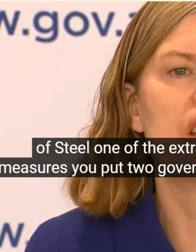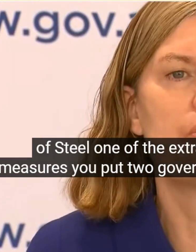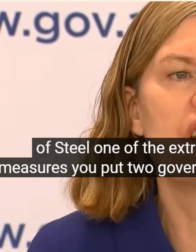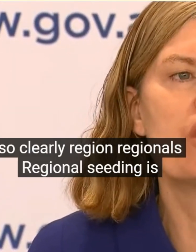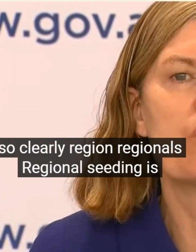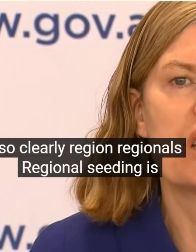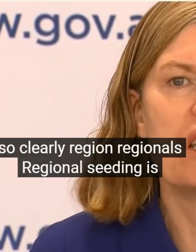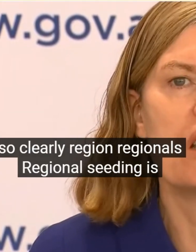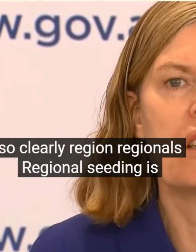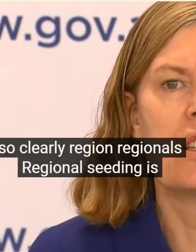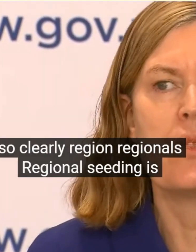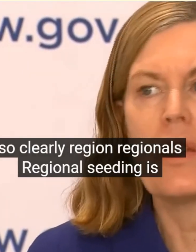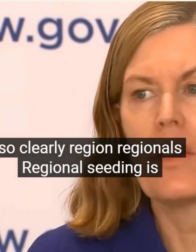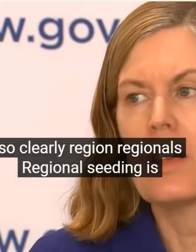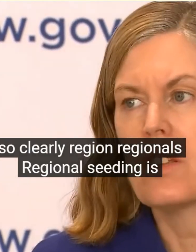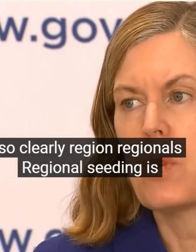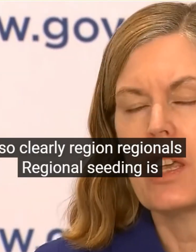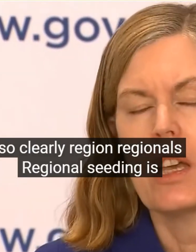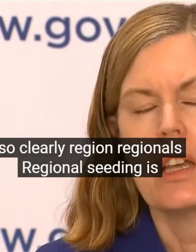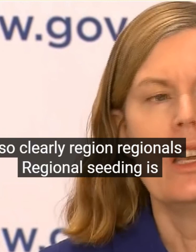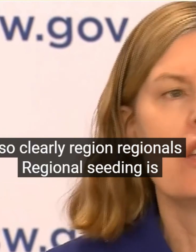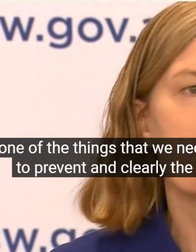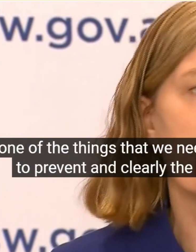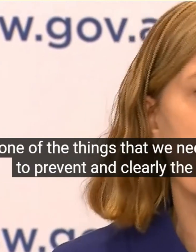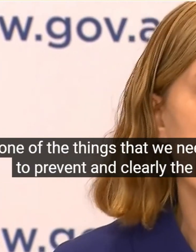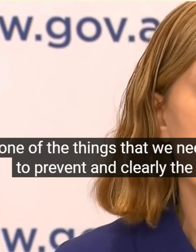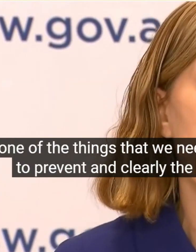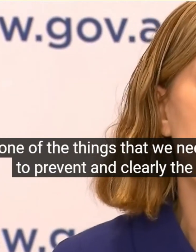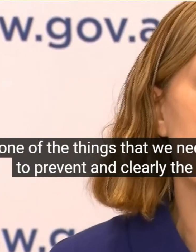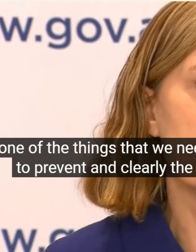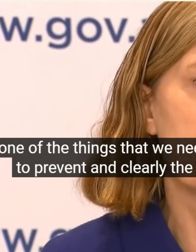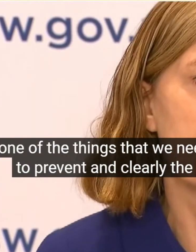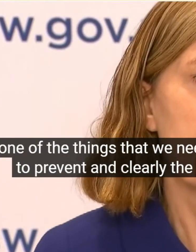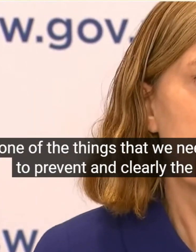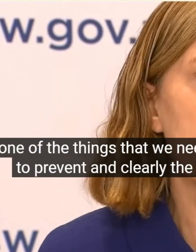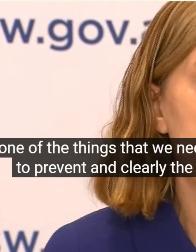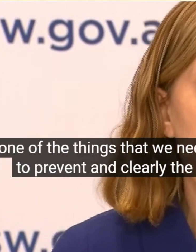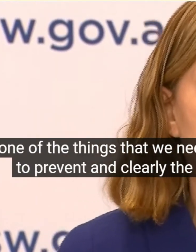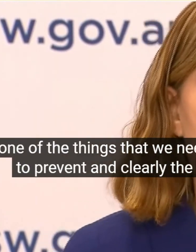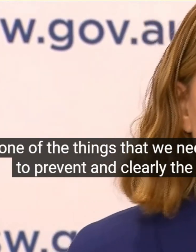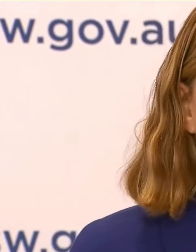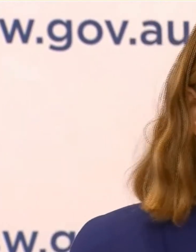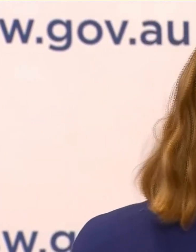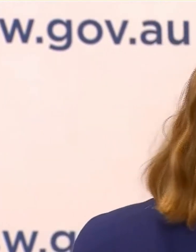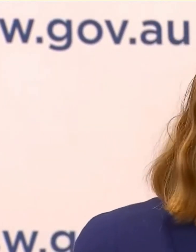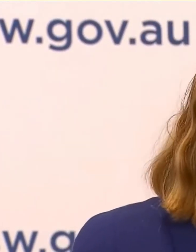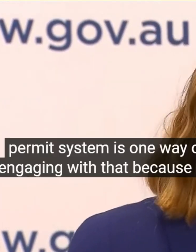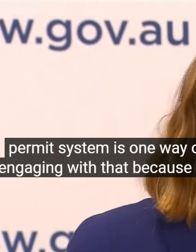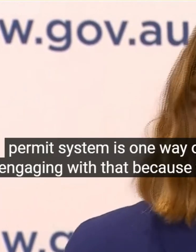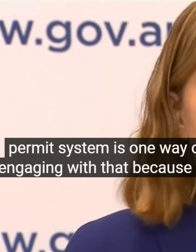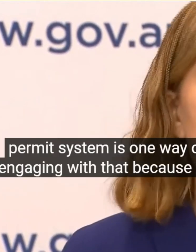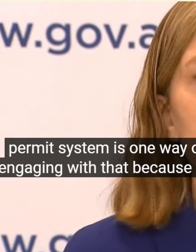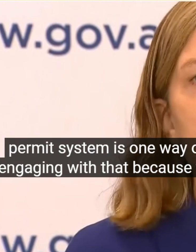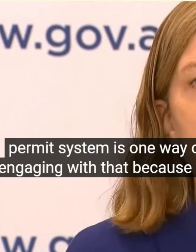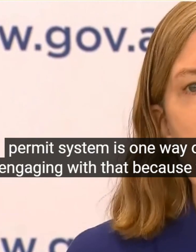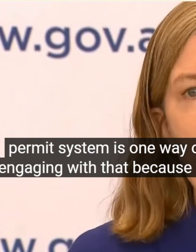Regional Seeding Is One Of The Things That We Need To Prevent And Clearly The Permit System Is One Way